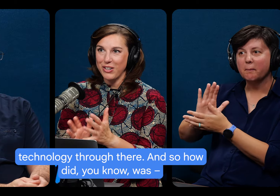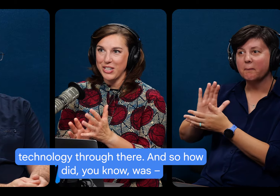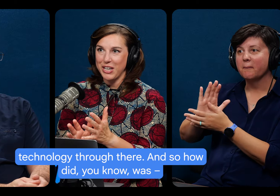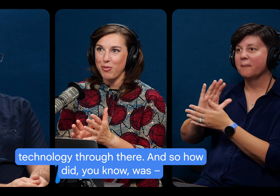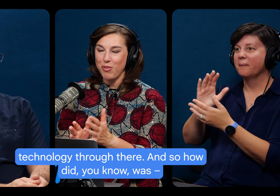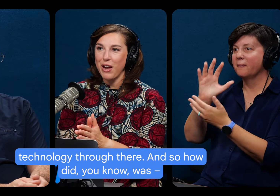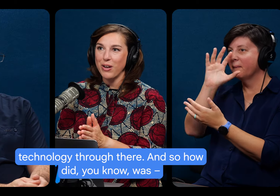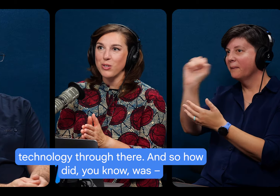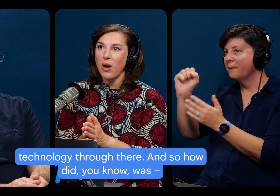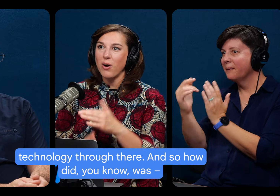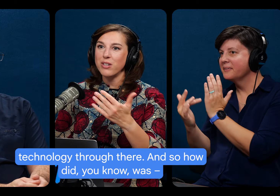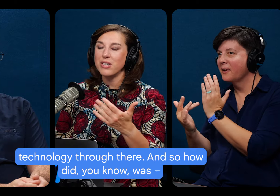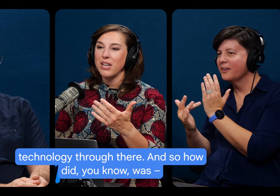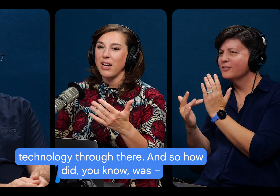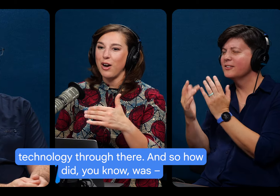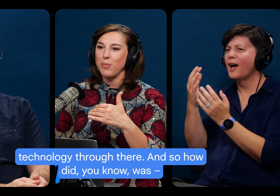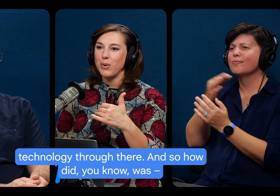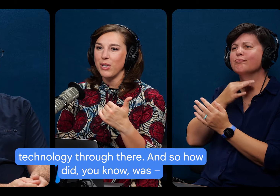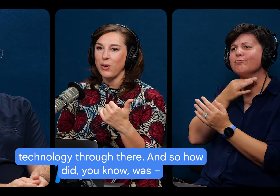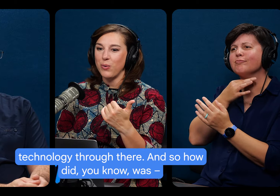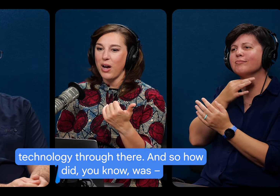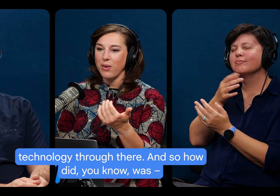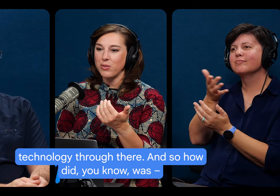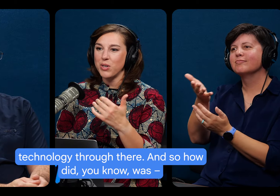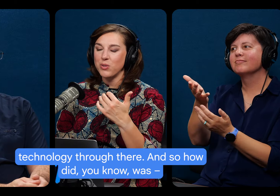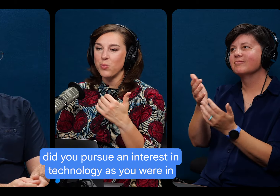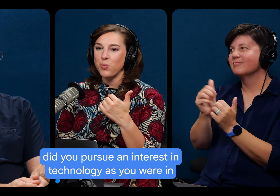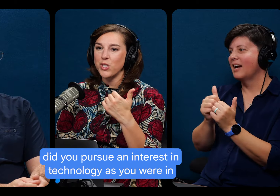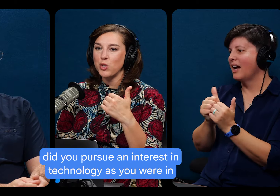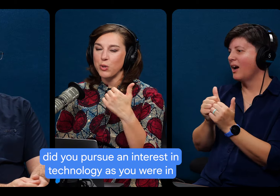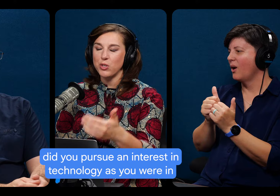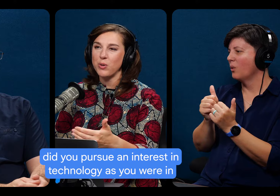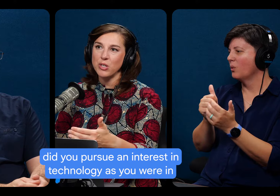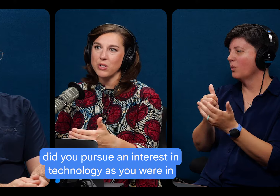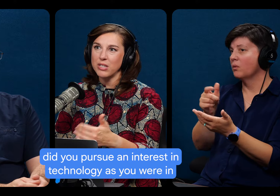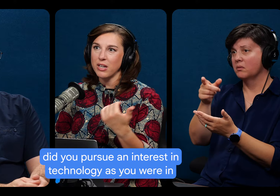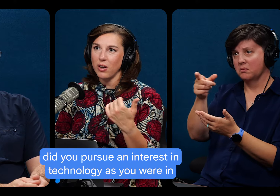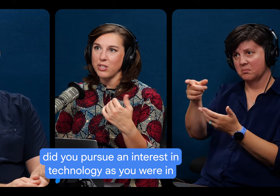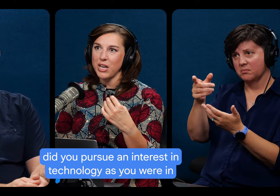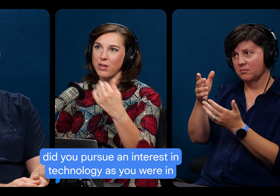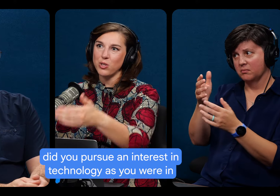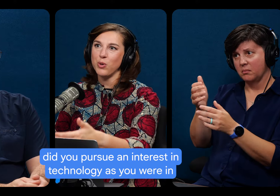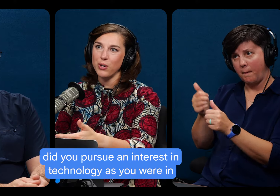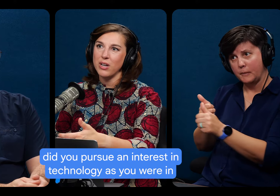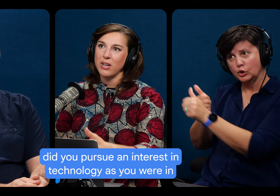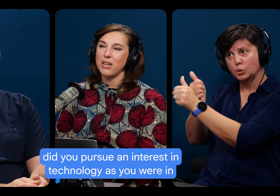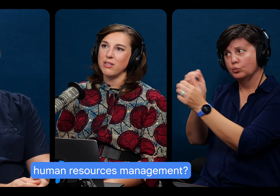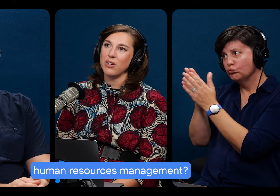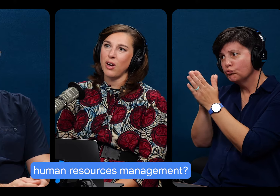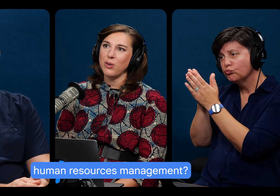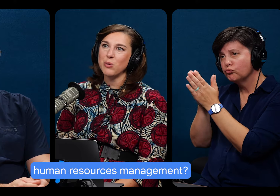technology through there. And so how did, you know, how was, would you pursue an interest in technology as you were